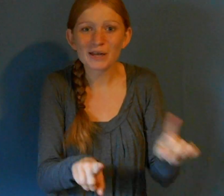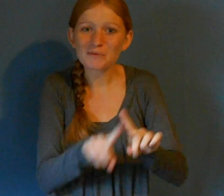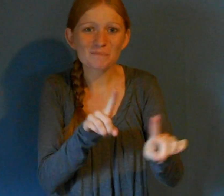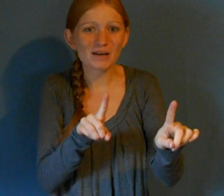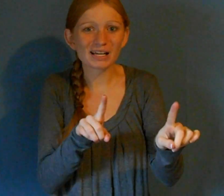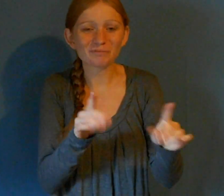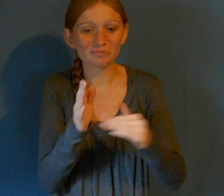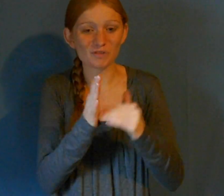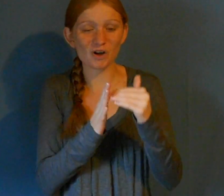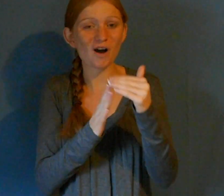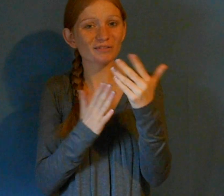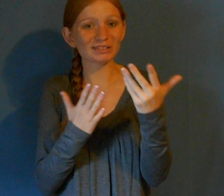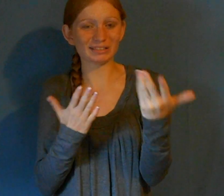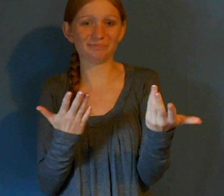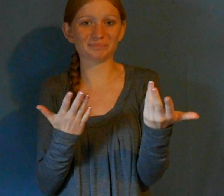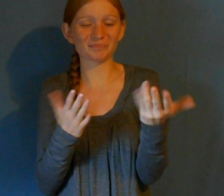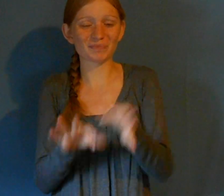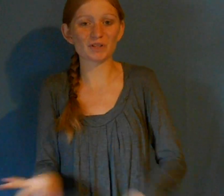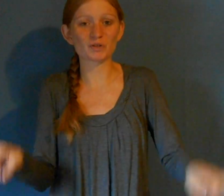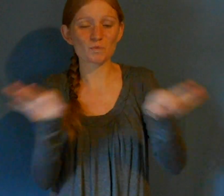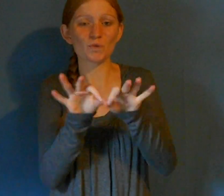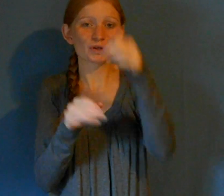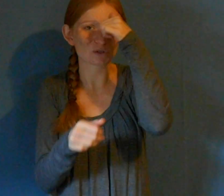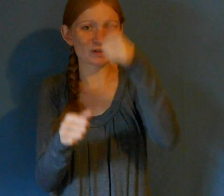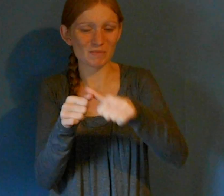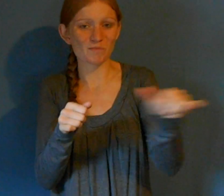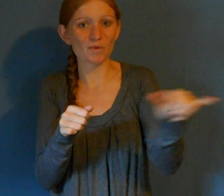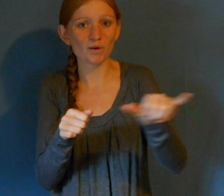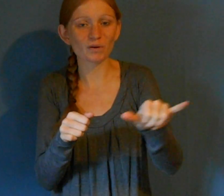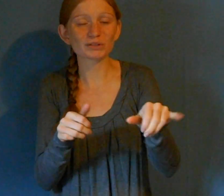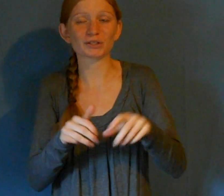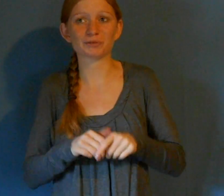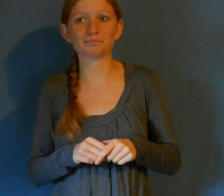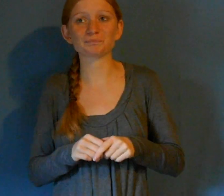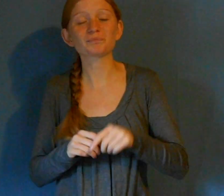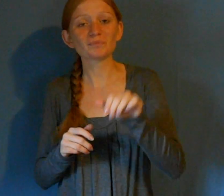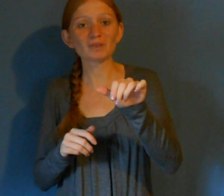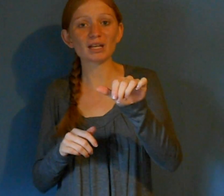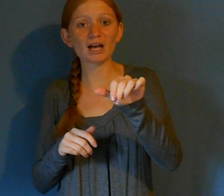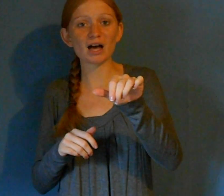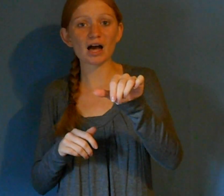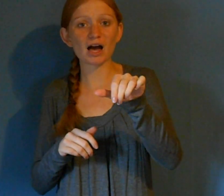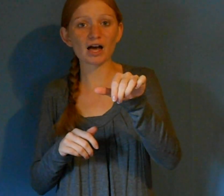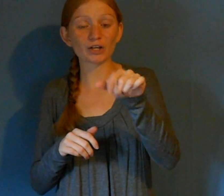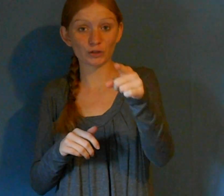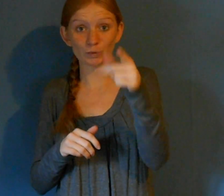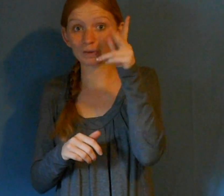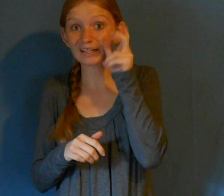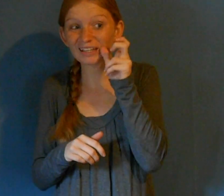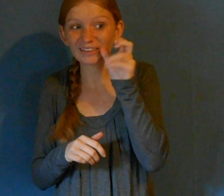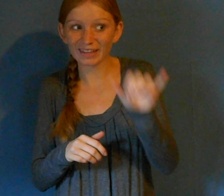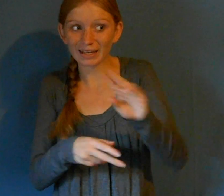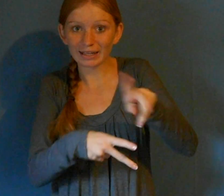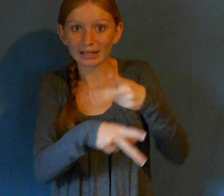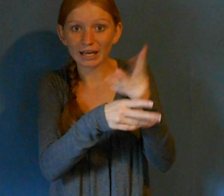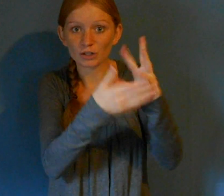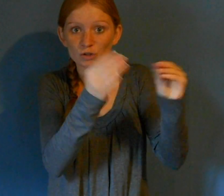aren't. And another important thing to remember when those things come up on the news is that every dog